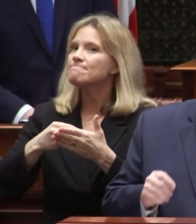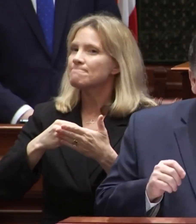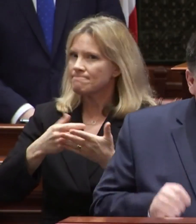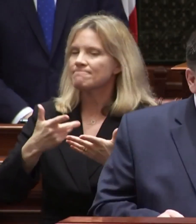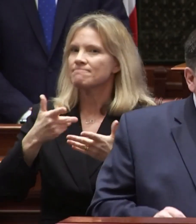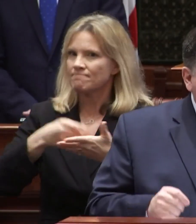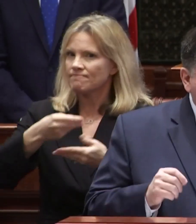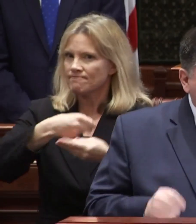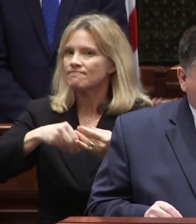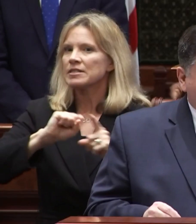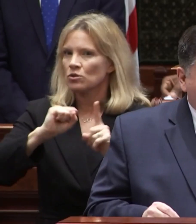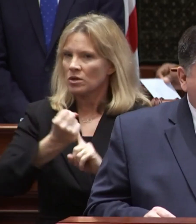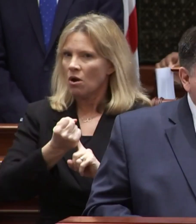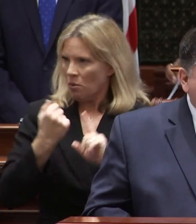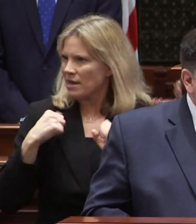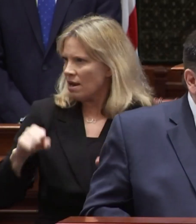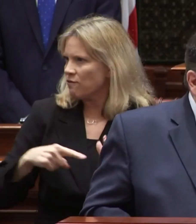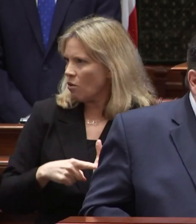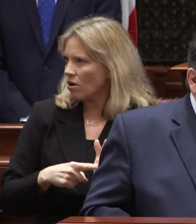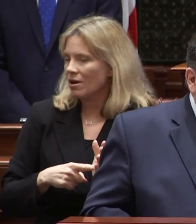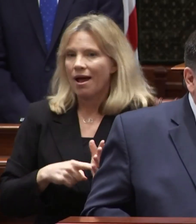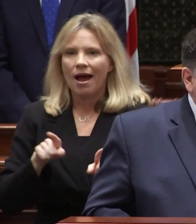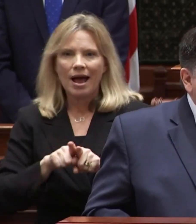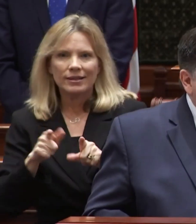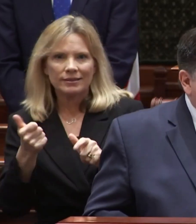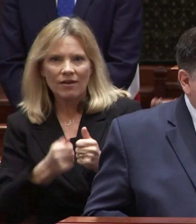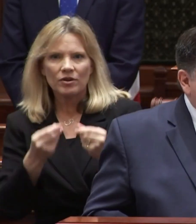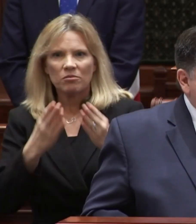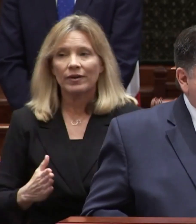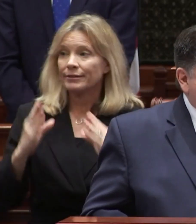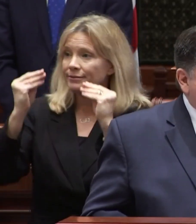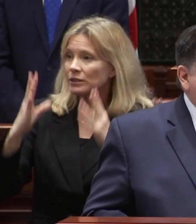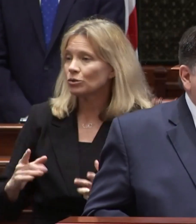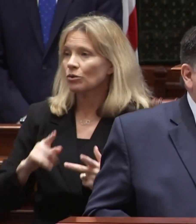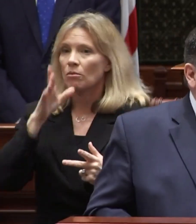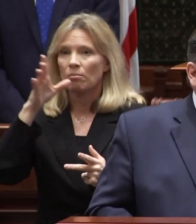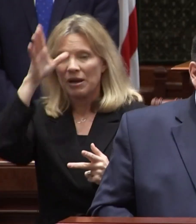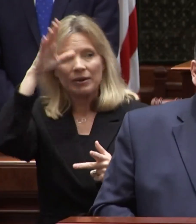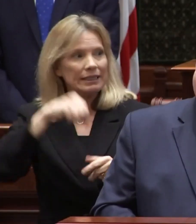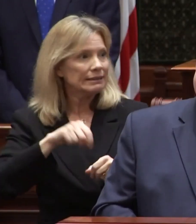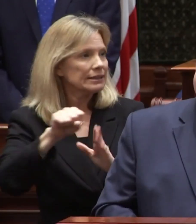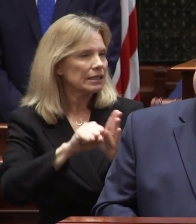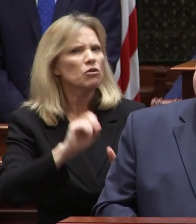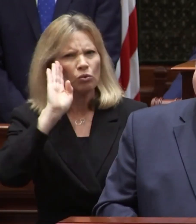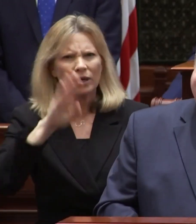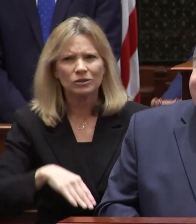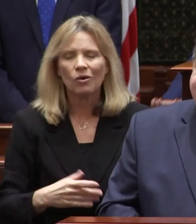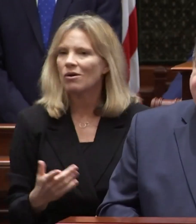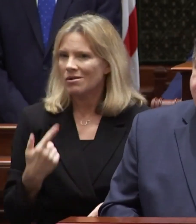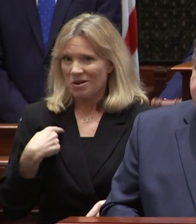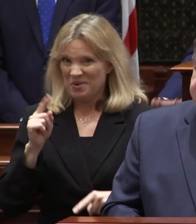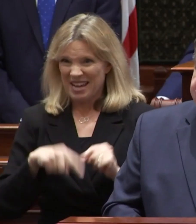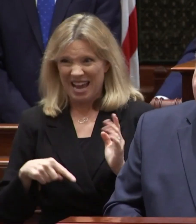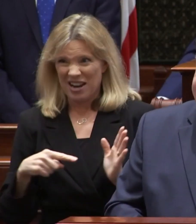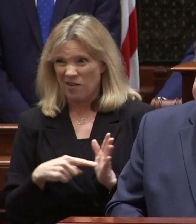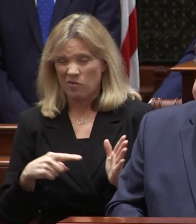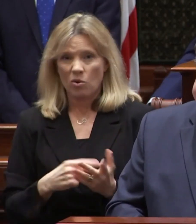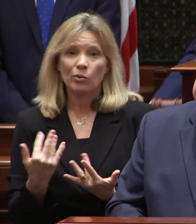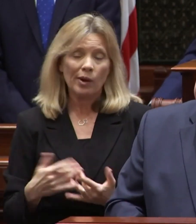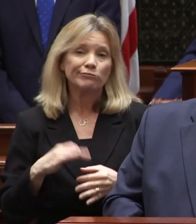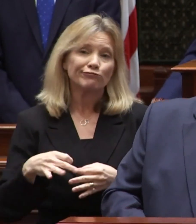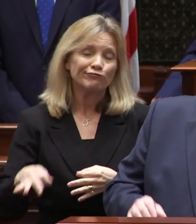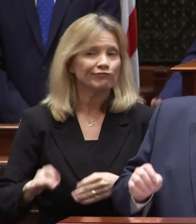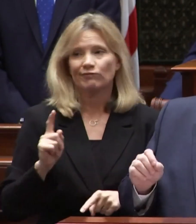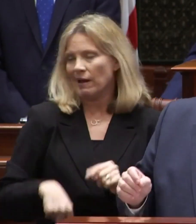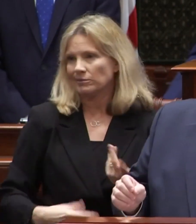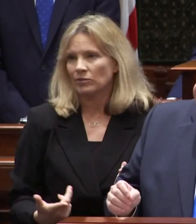we can afford to do this and as every provider teacher and parent in this state knows we can't afford to wait